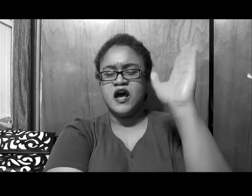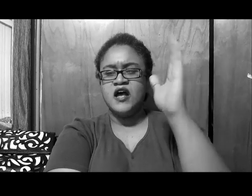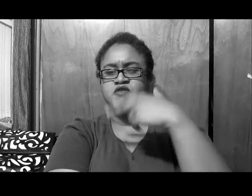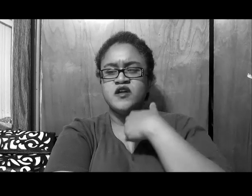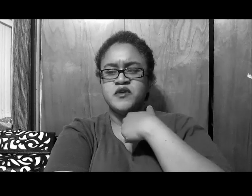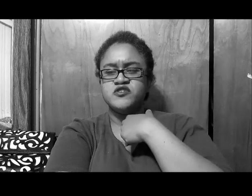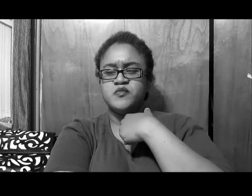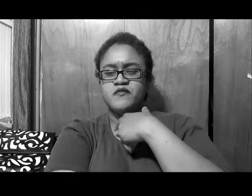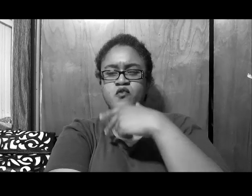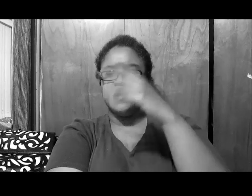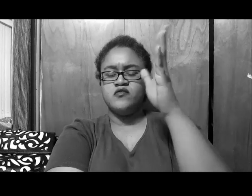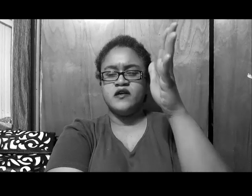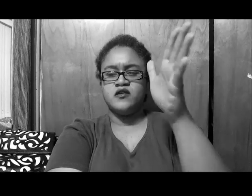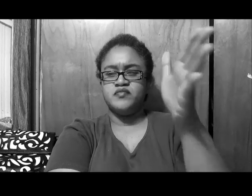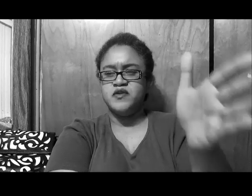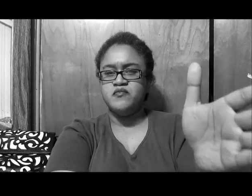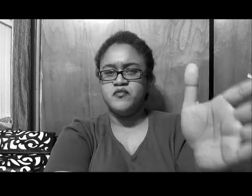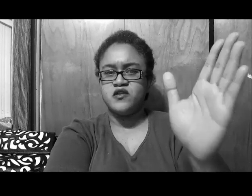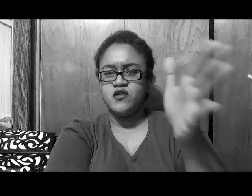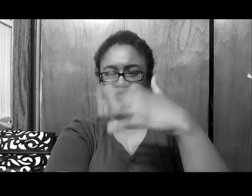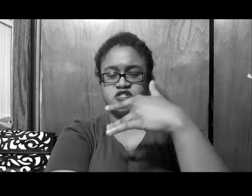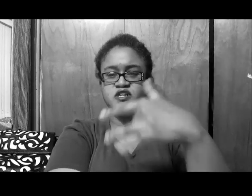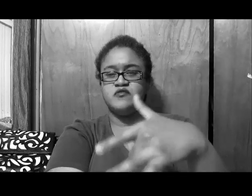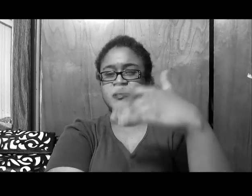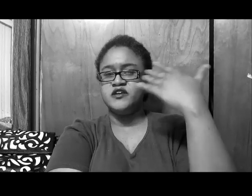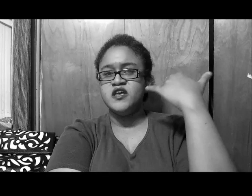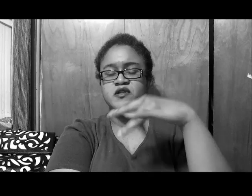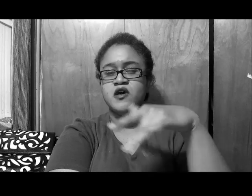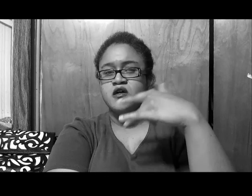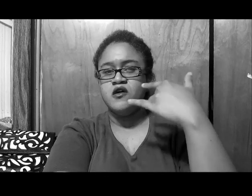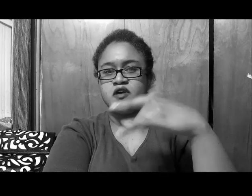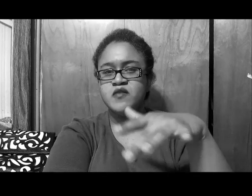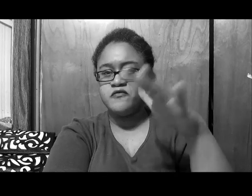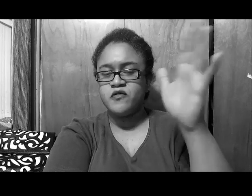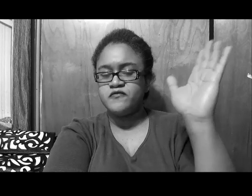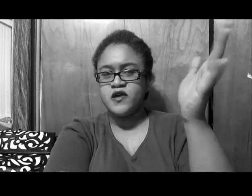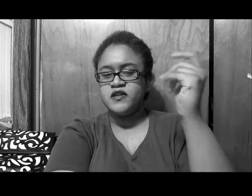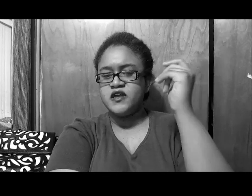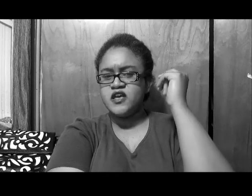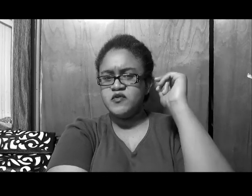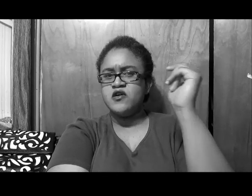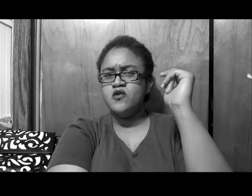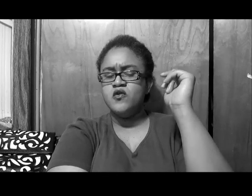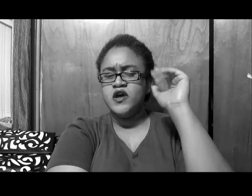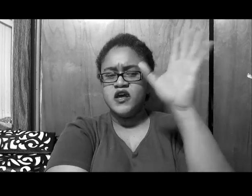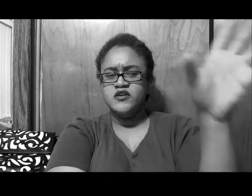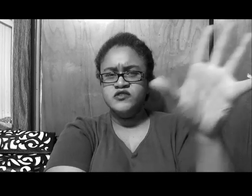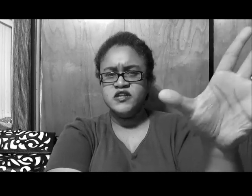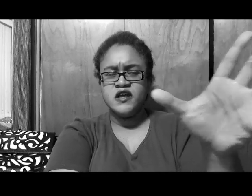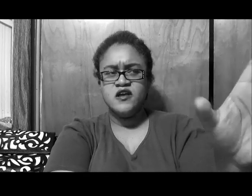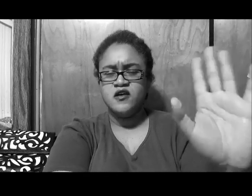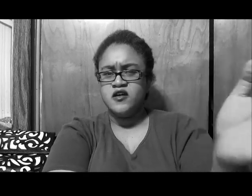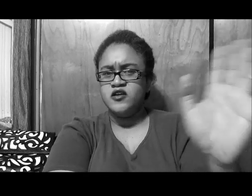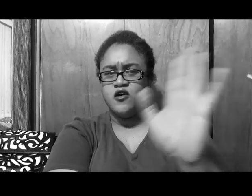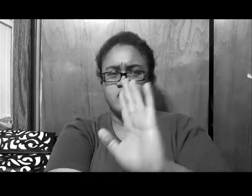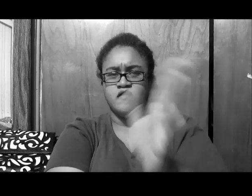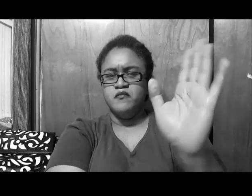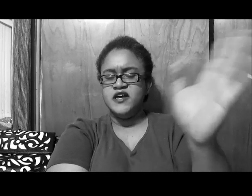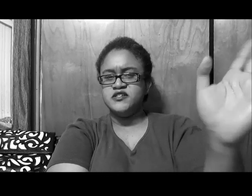I try to be respectful, but I don't like people, be courteous, and level-headed, keep it low, keep it friendly, and keep it cool, and you sitting here, you know, messing